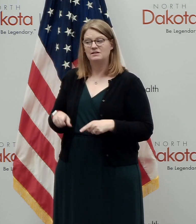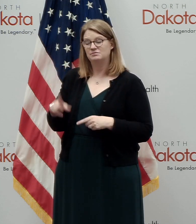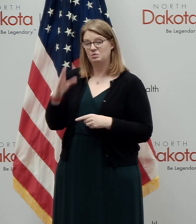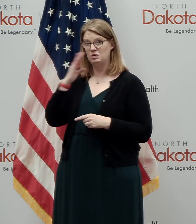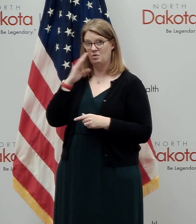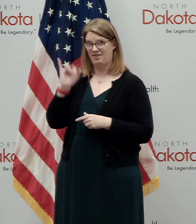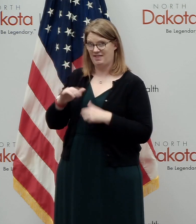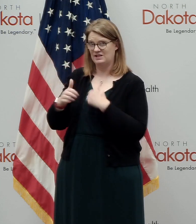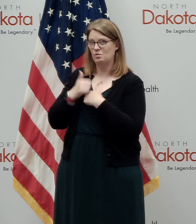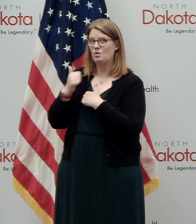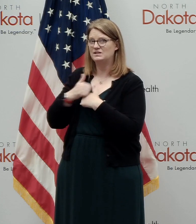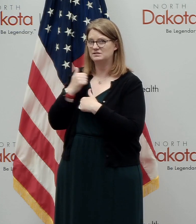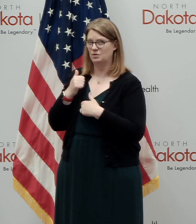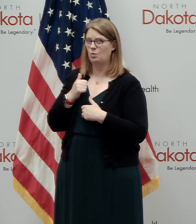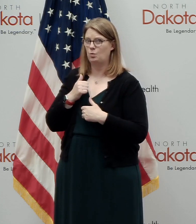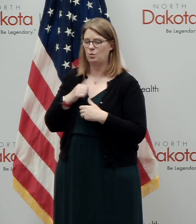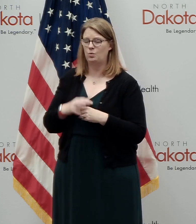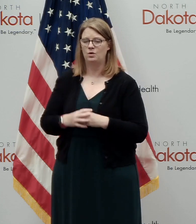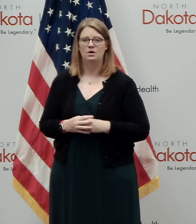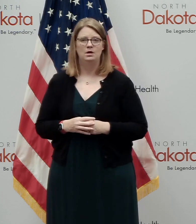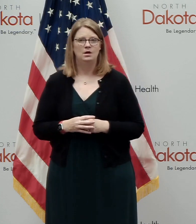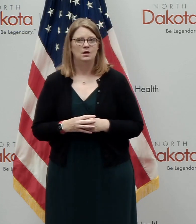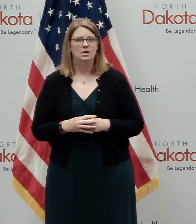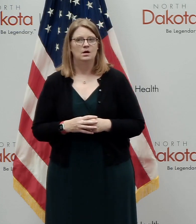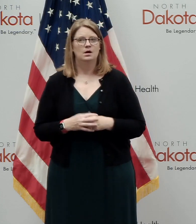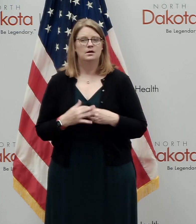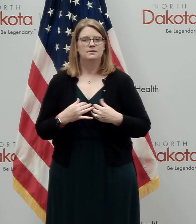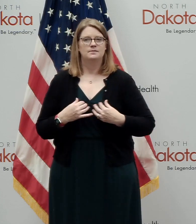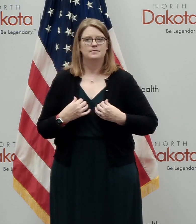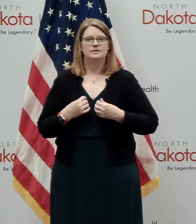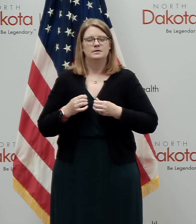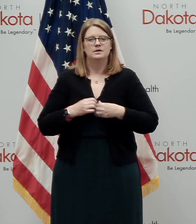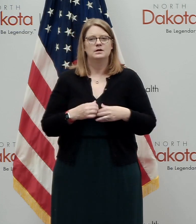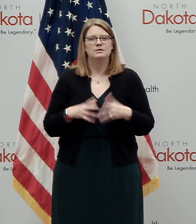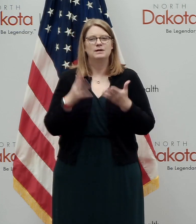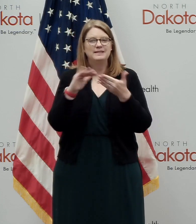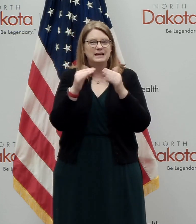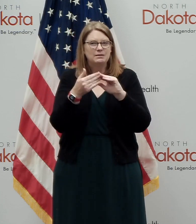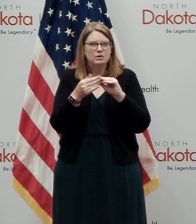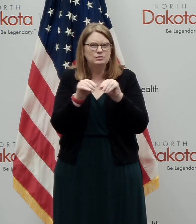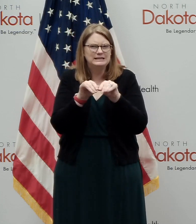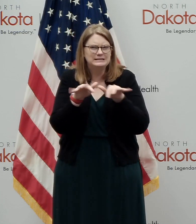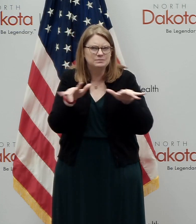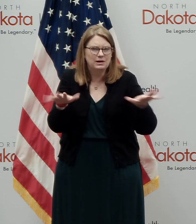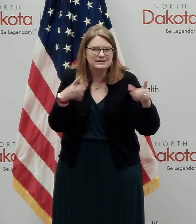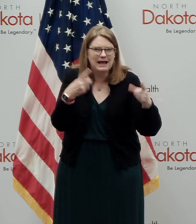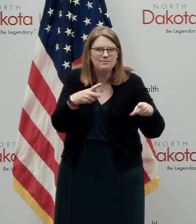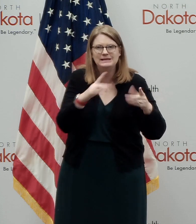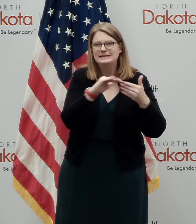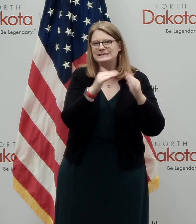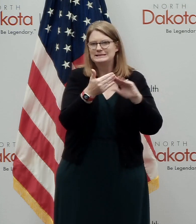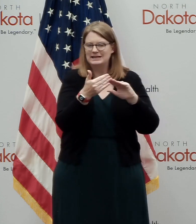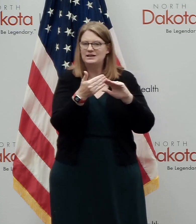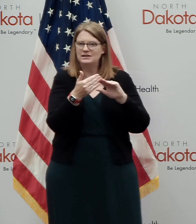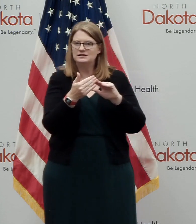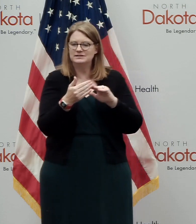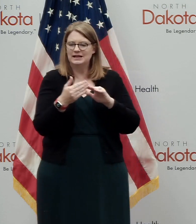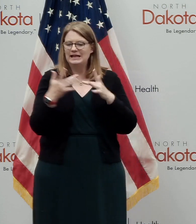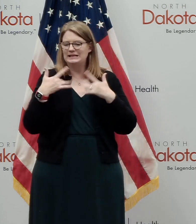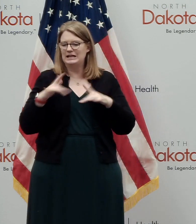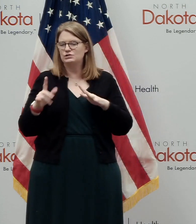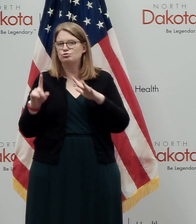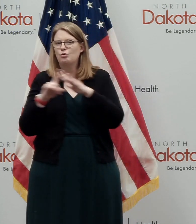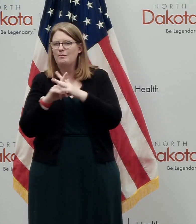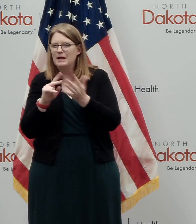for us. And when community spread happens in cities and towns, it's more likely to end up in our nursing